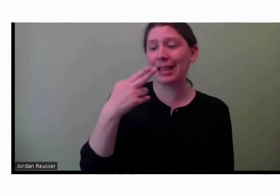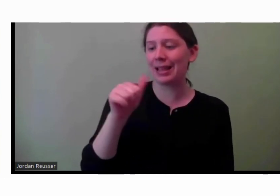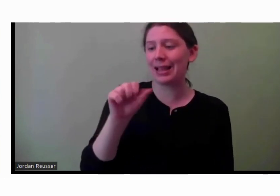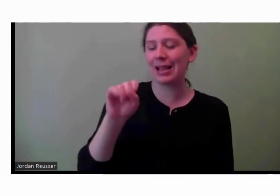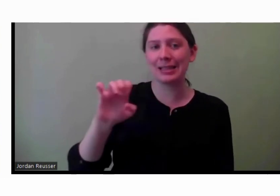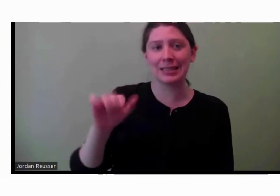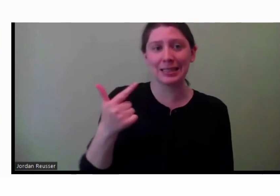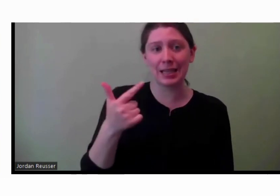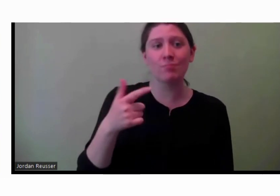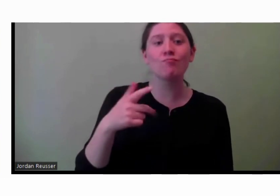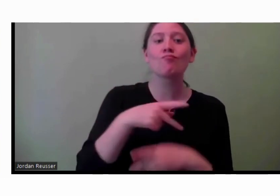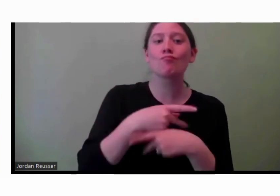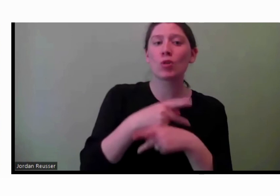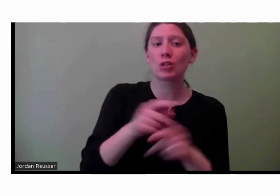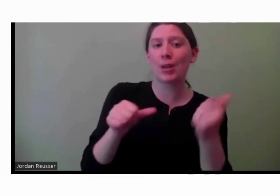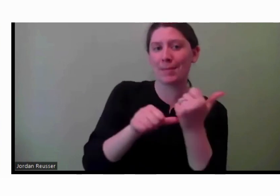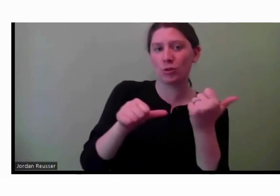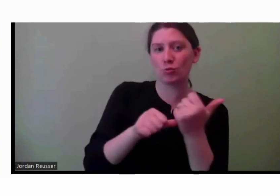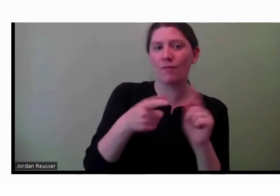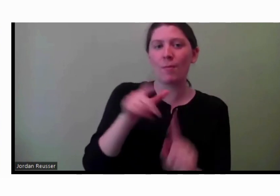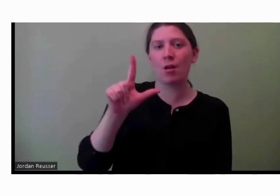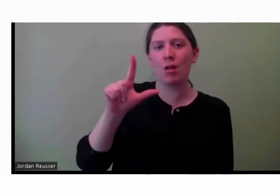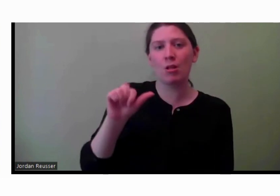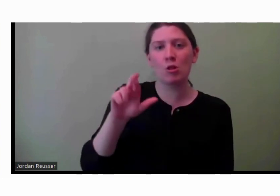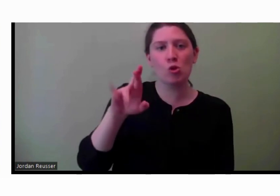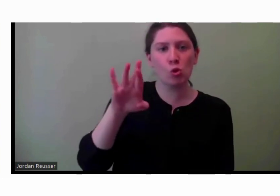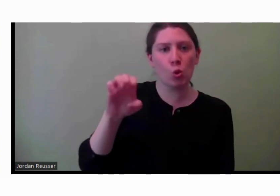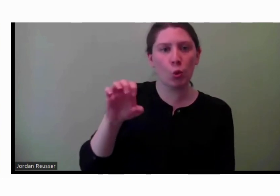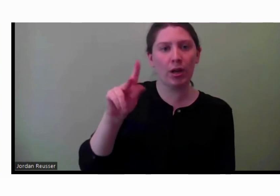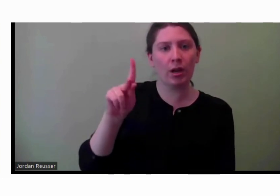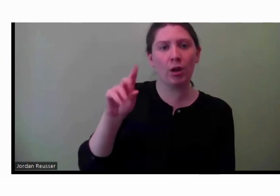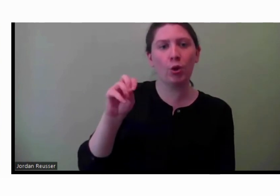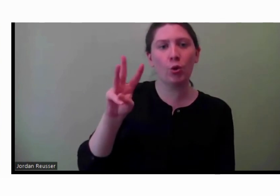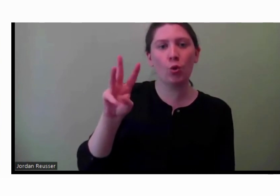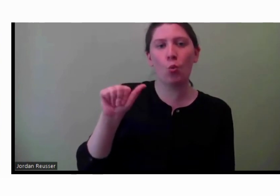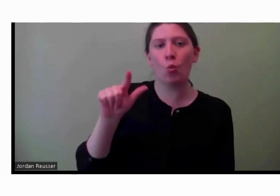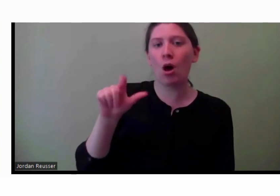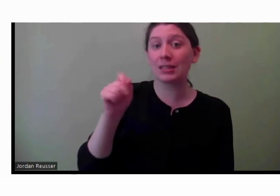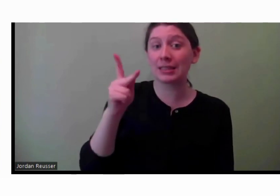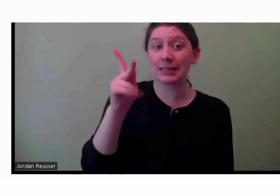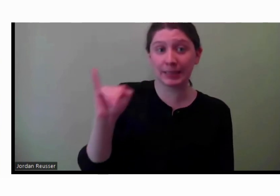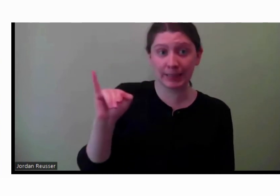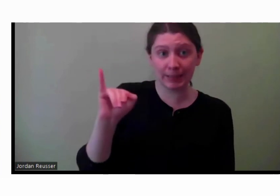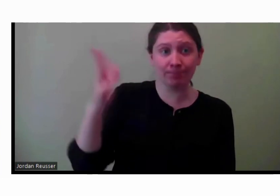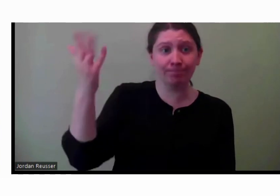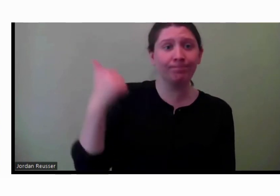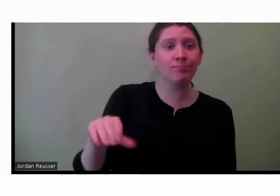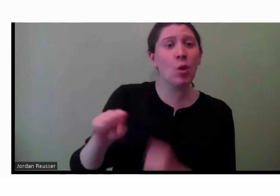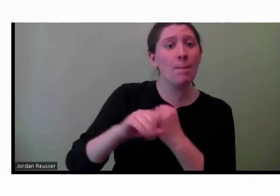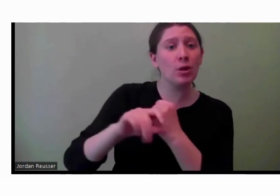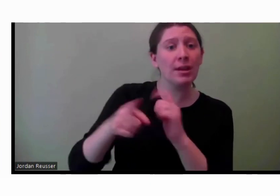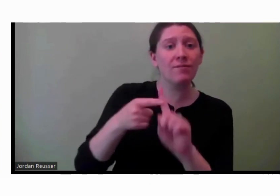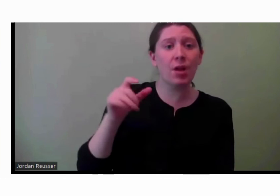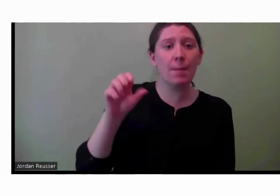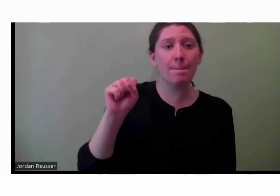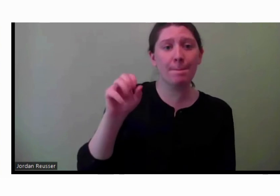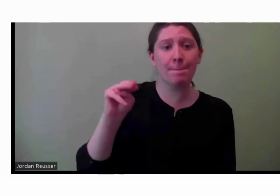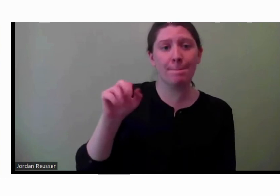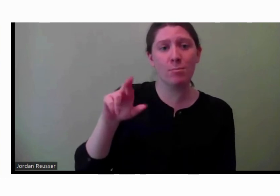Lori Kowalski. Marketing from Maria Seibertson. Script coordination from Mike Hammer. And sound and video technical production